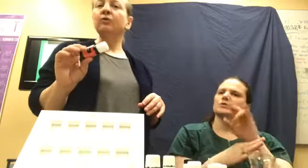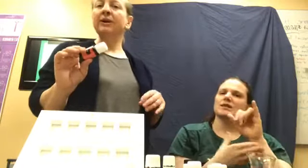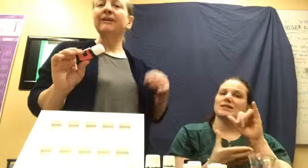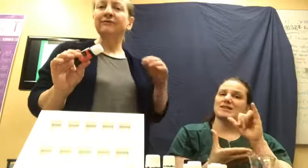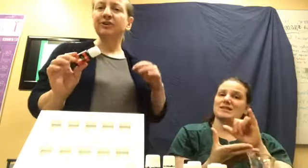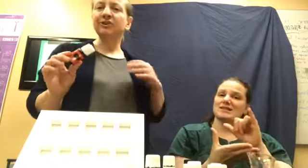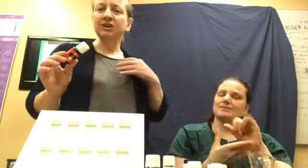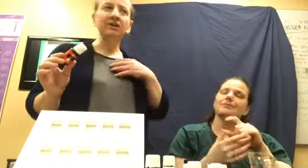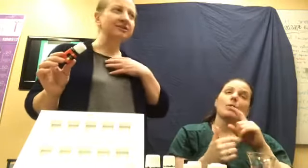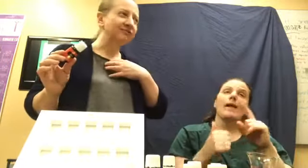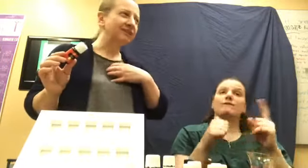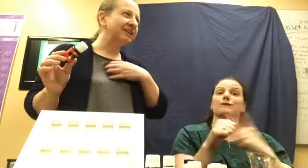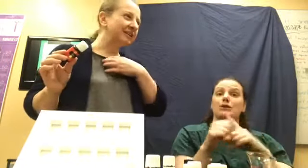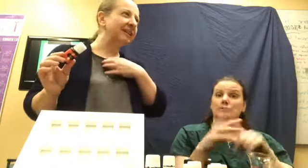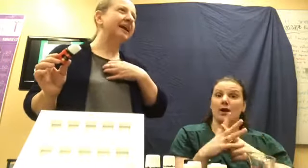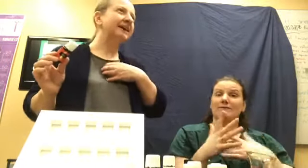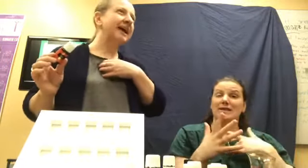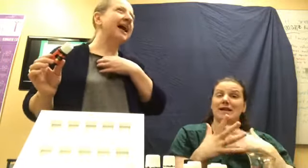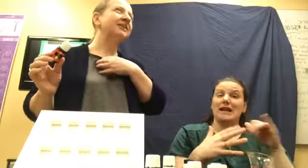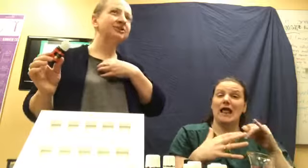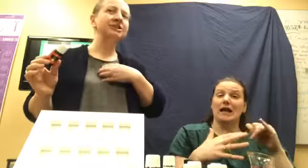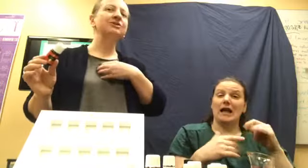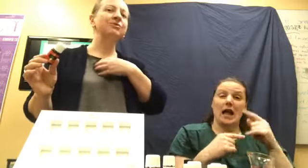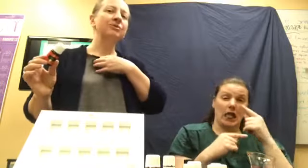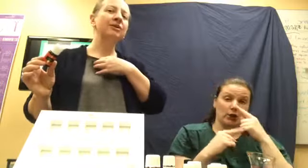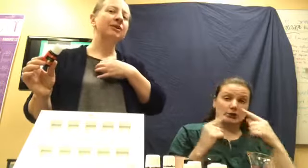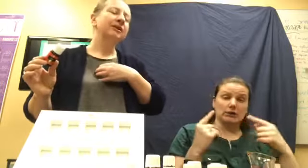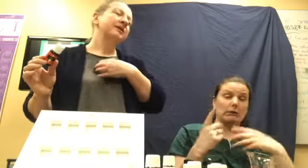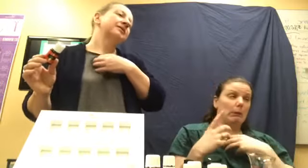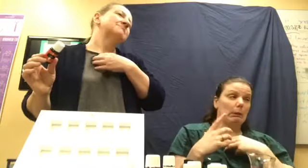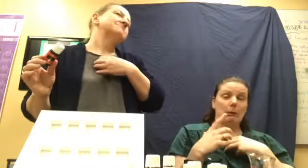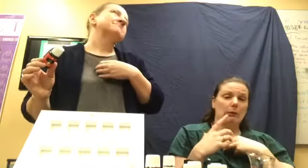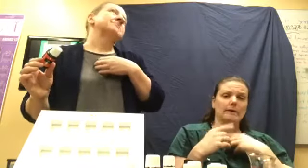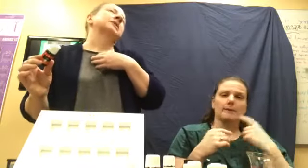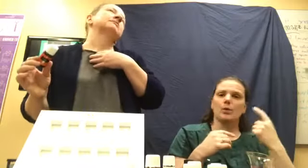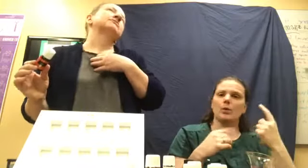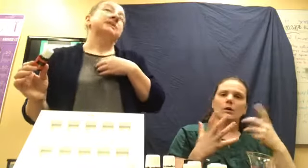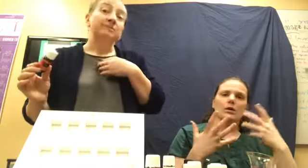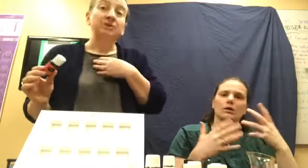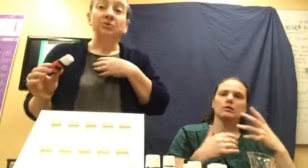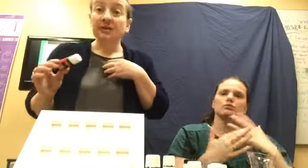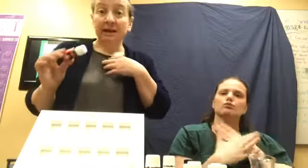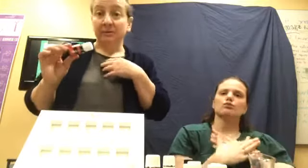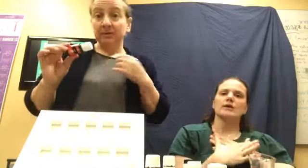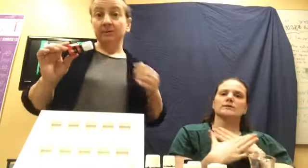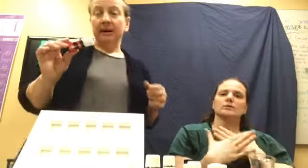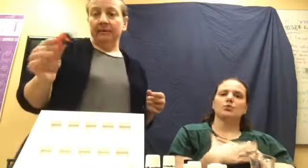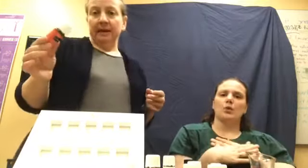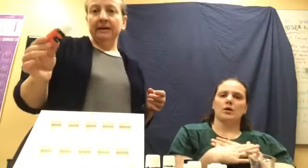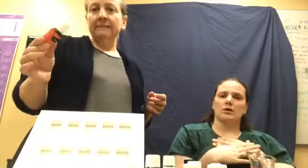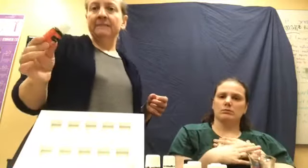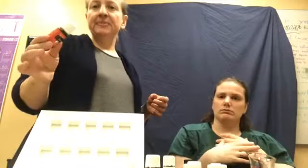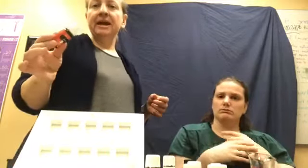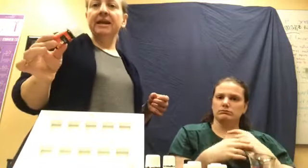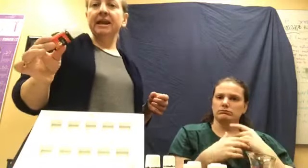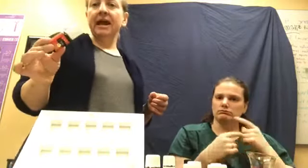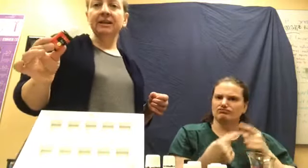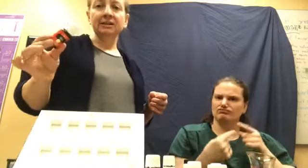when I first start to feel like an allergy or respiratory episode coming, then I can